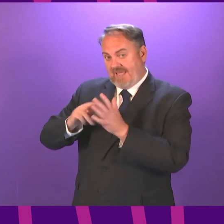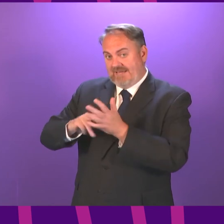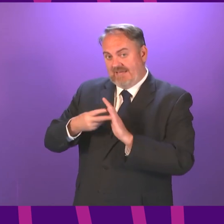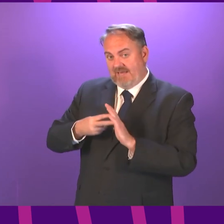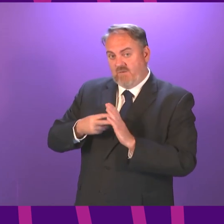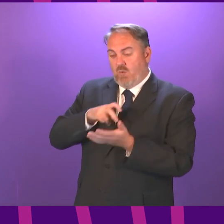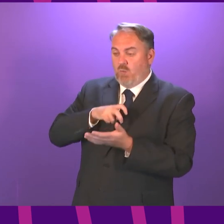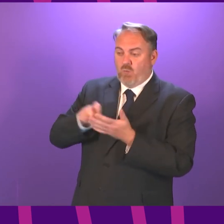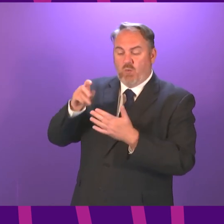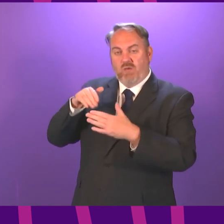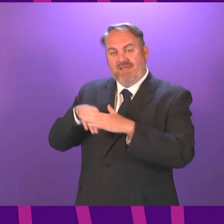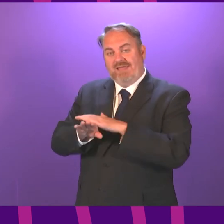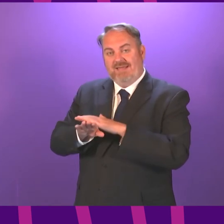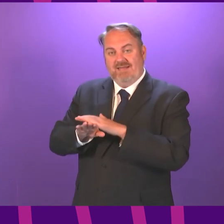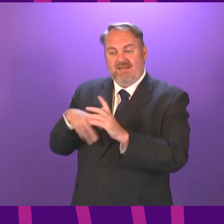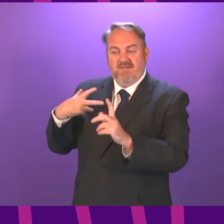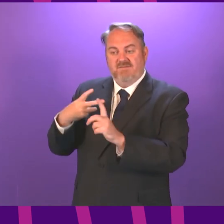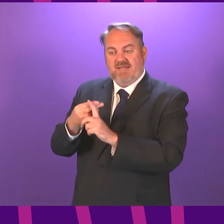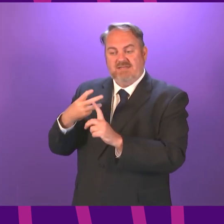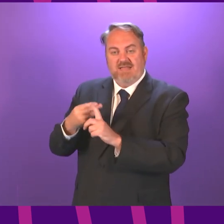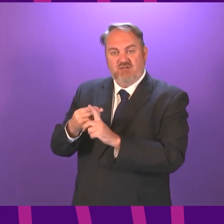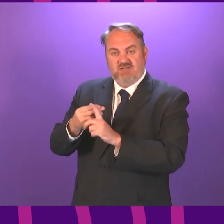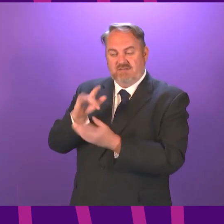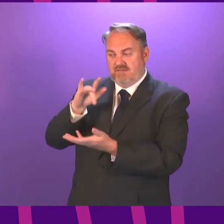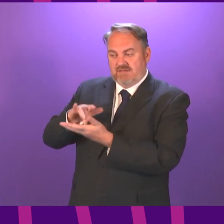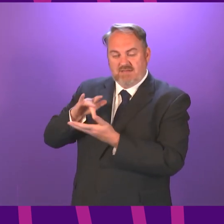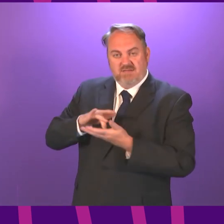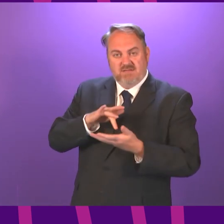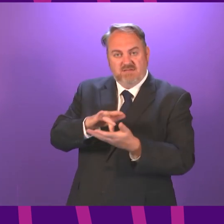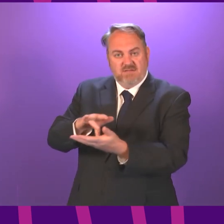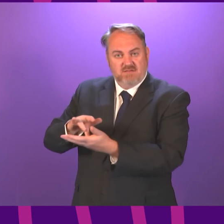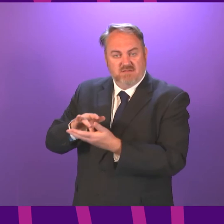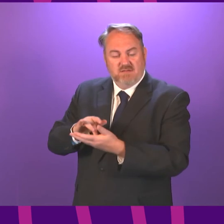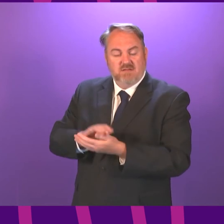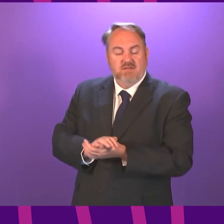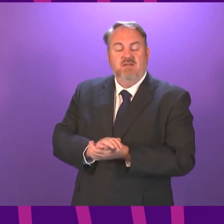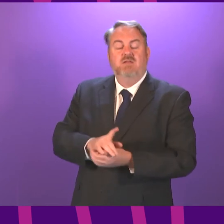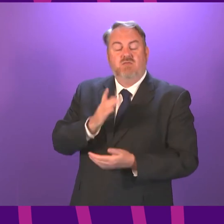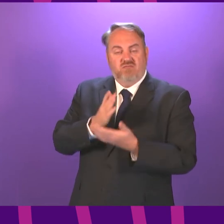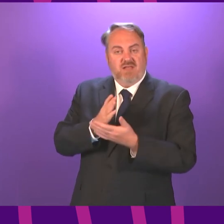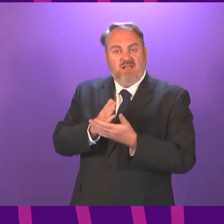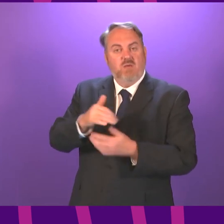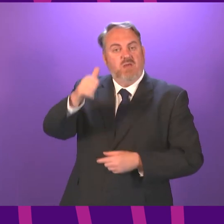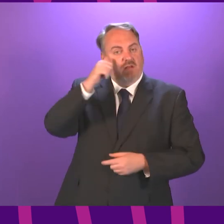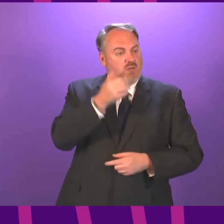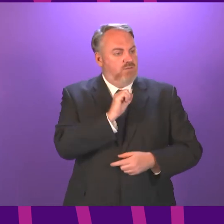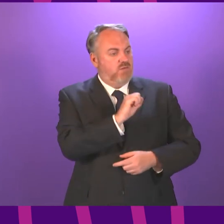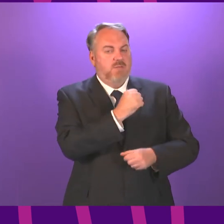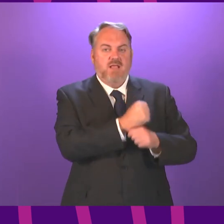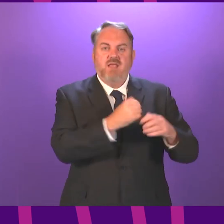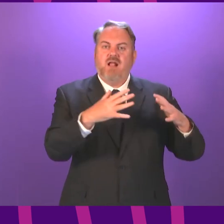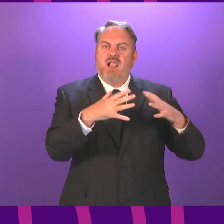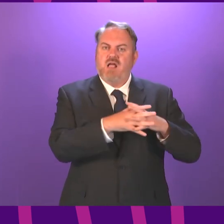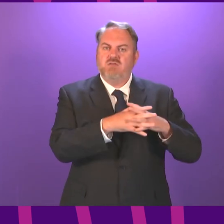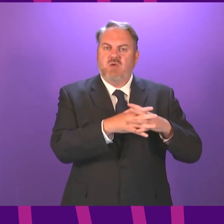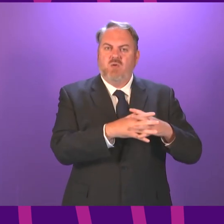clinics and are also using testing as appropriate certainly during the Glasgow outbreak or the height of the